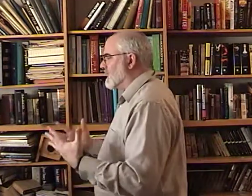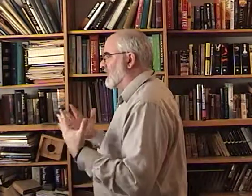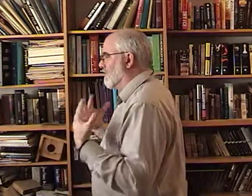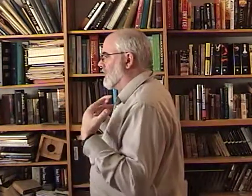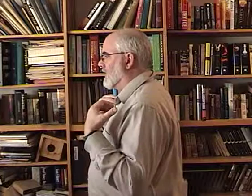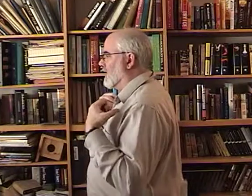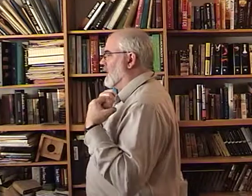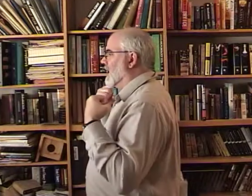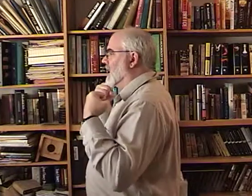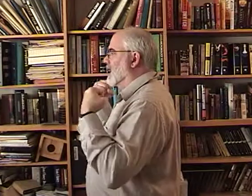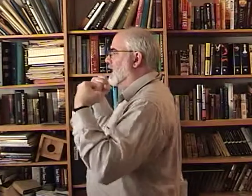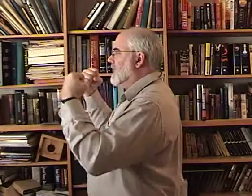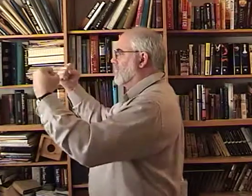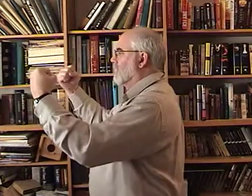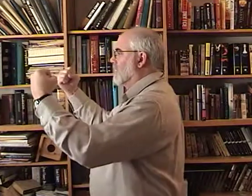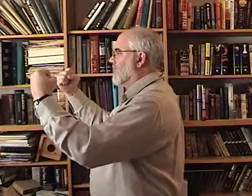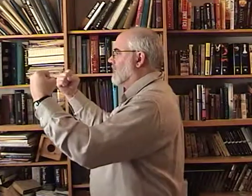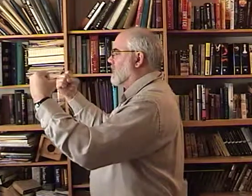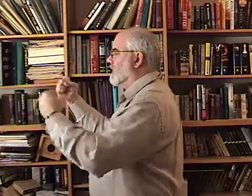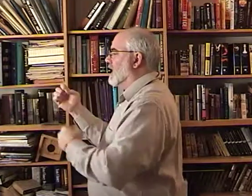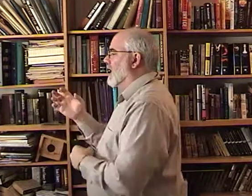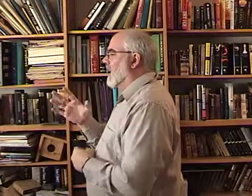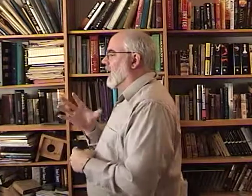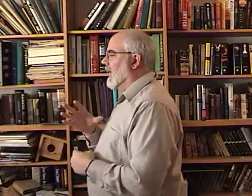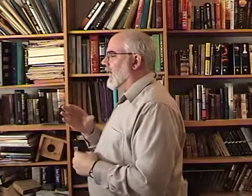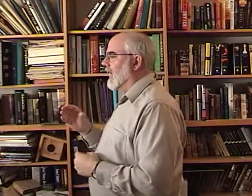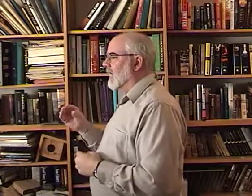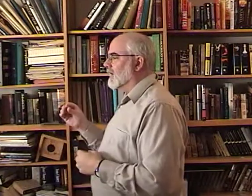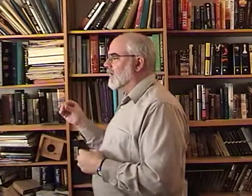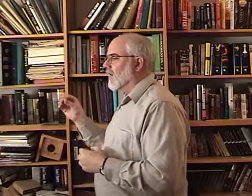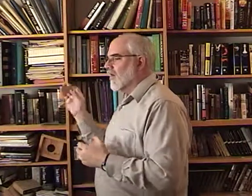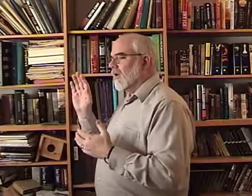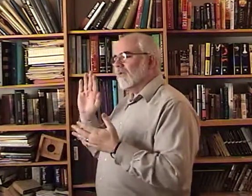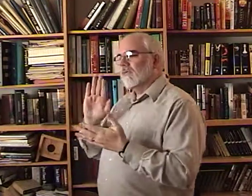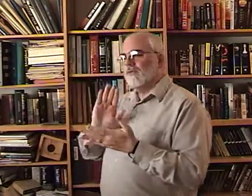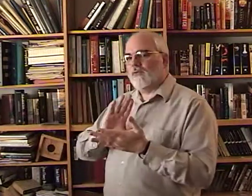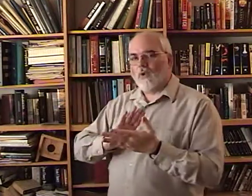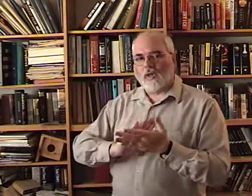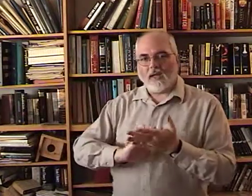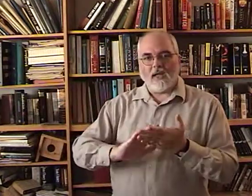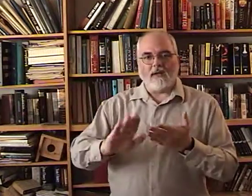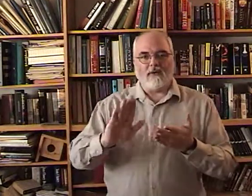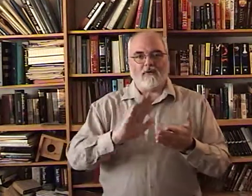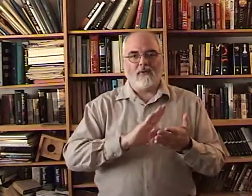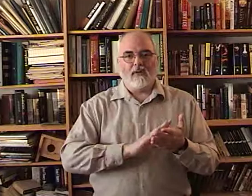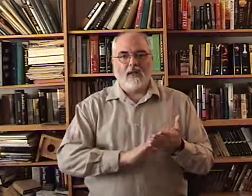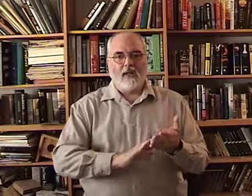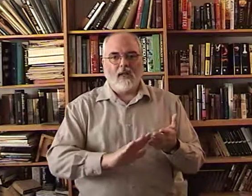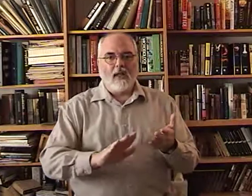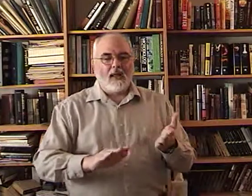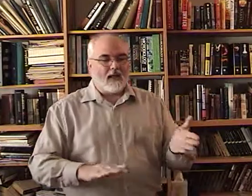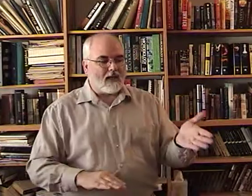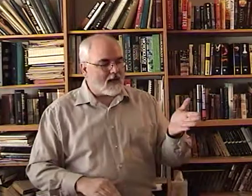can see it a little bit better. Heal. And. Forgive. Forgive. Like.